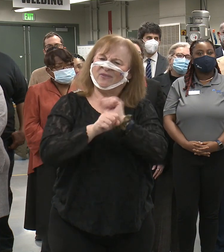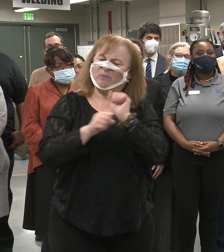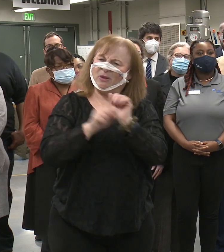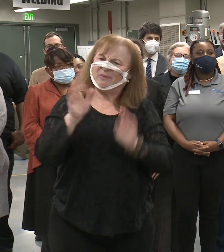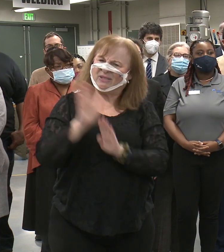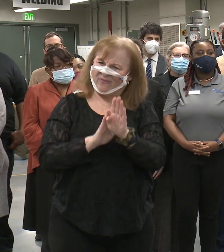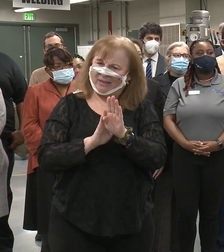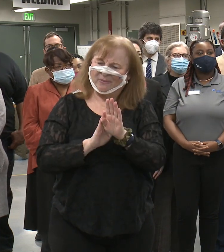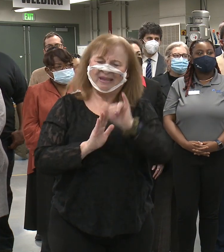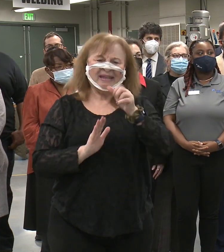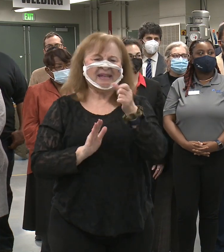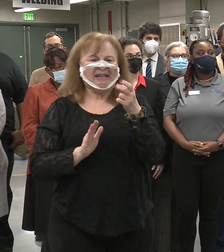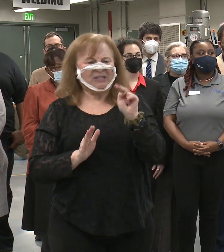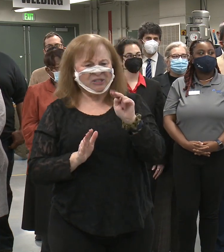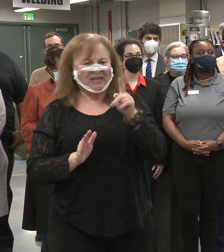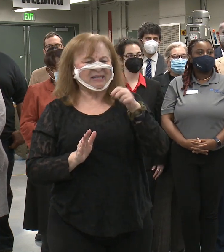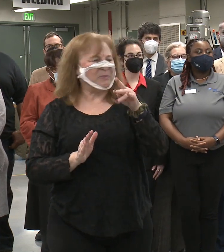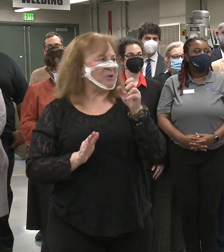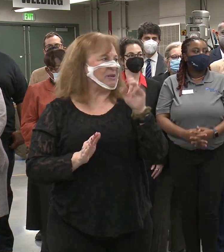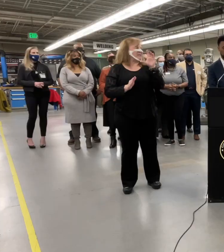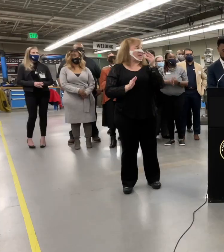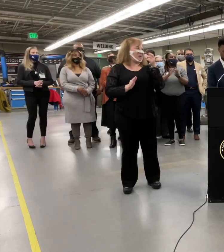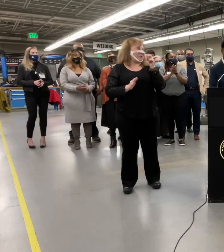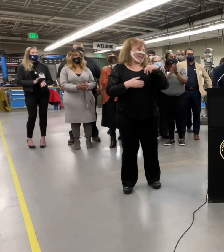Development, Jason Perkins Cohen. Jason?